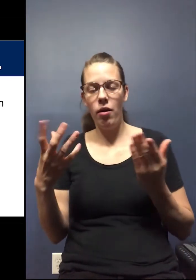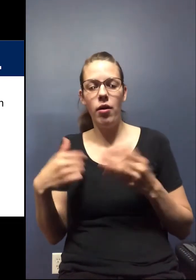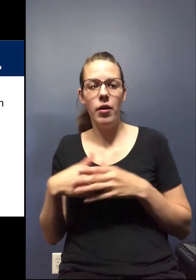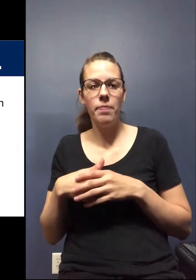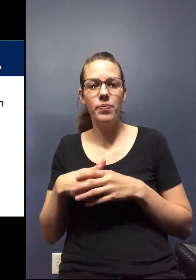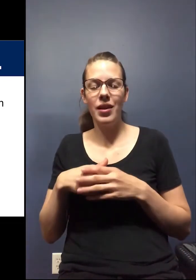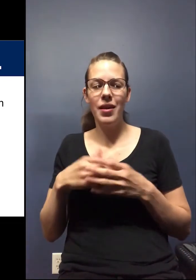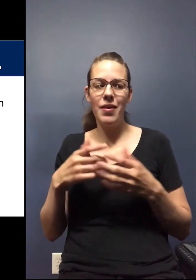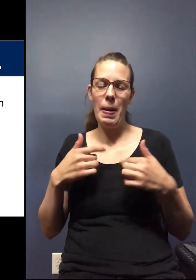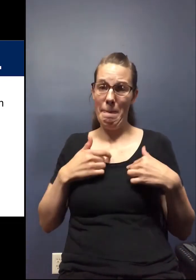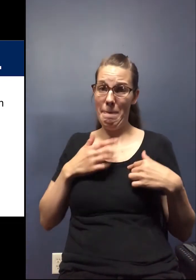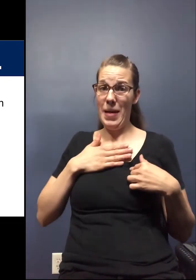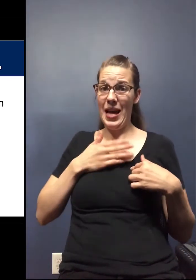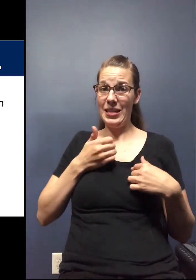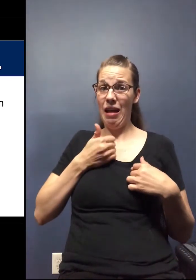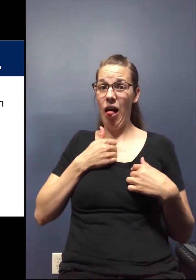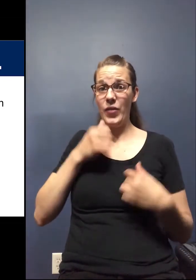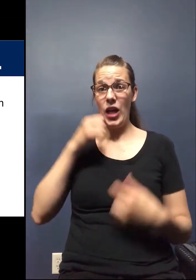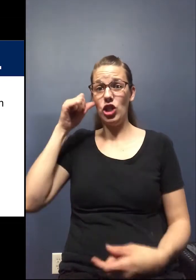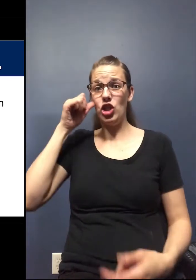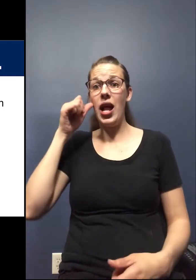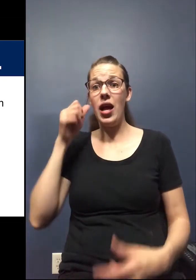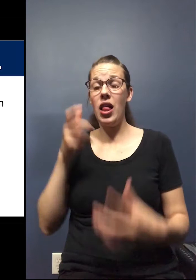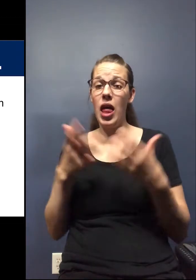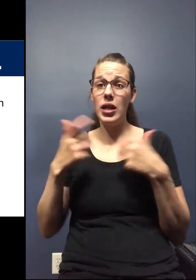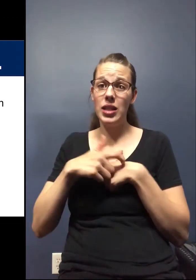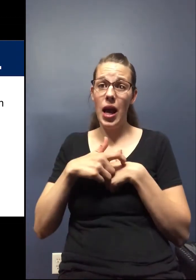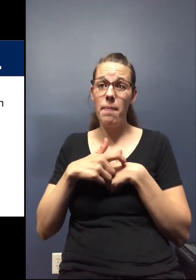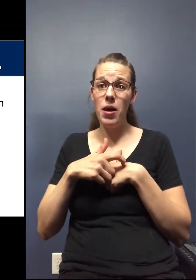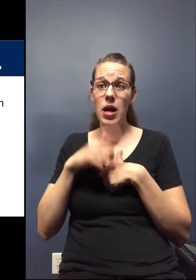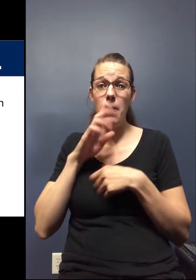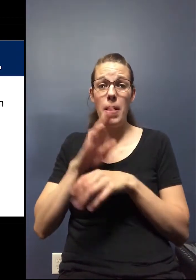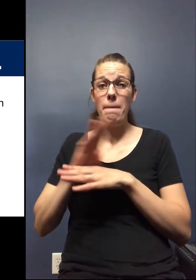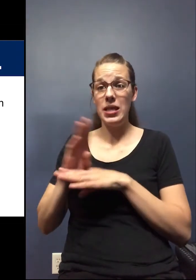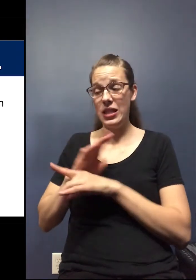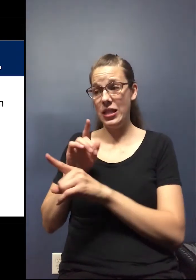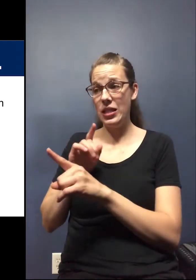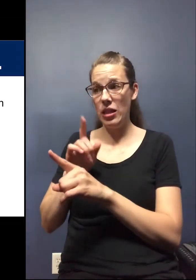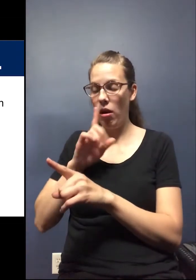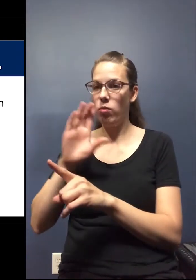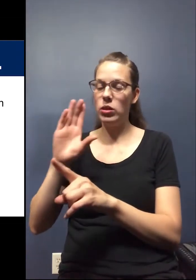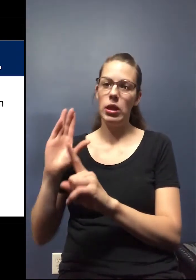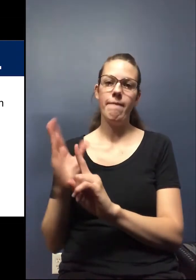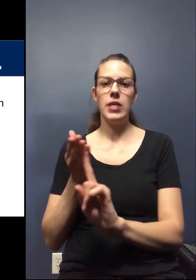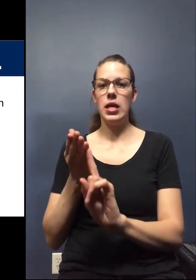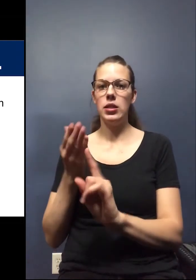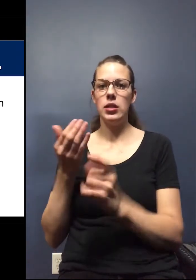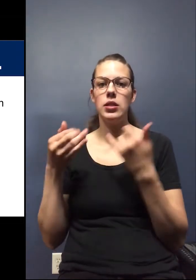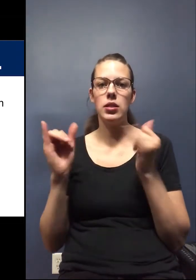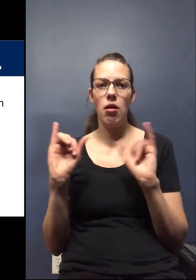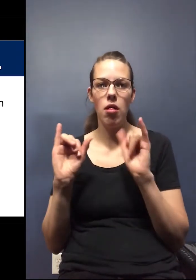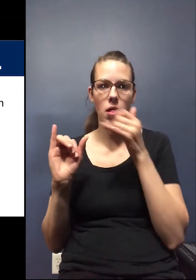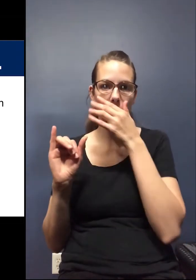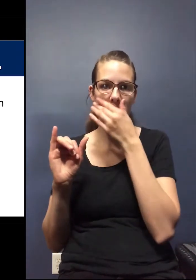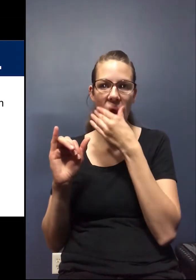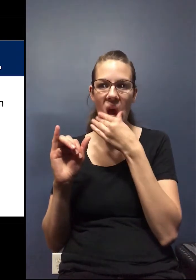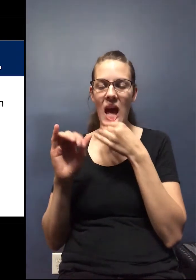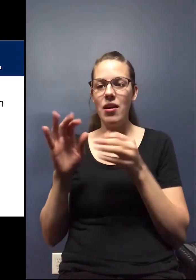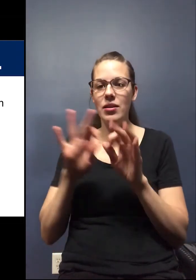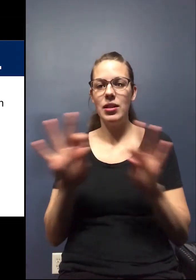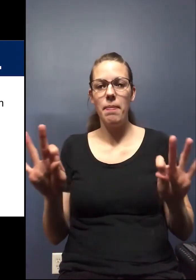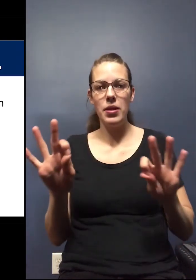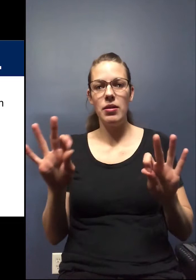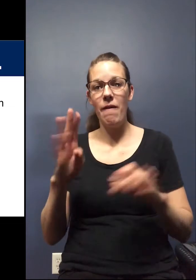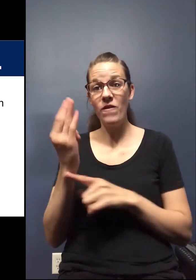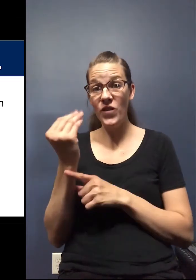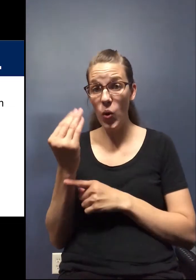I spent a lot of time myself yesterday. Um, I had a business that was convinced there was still this statement